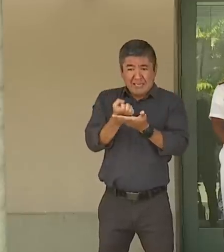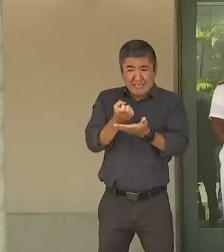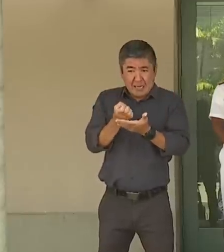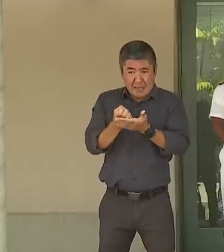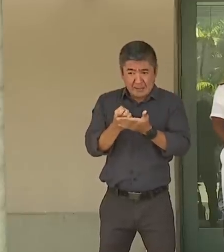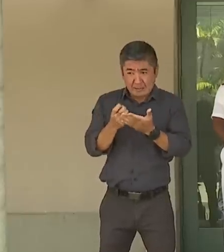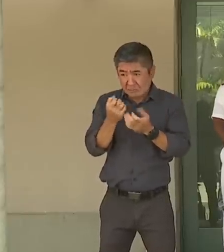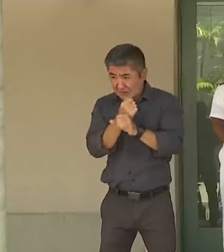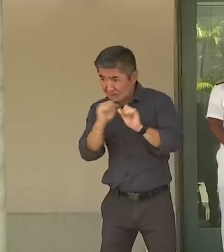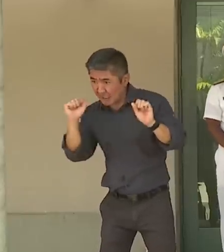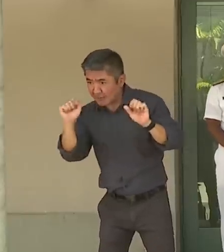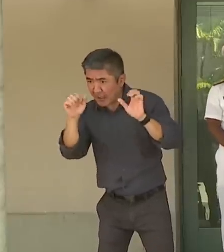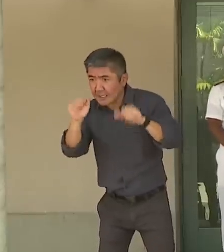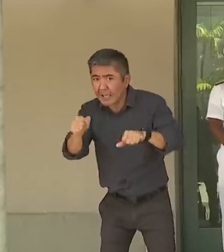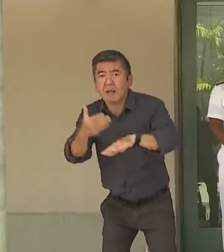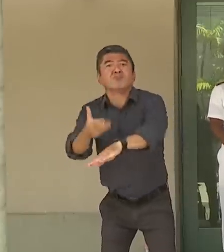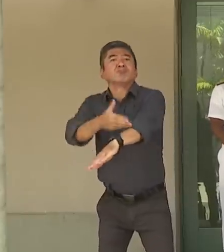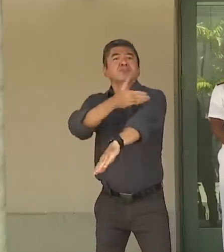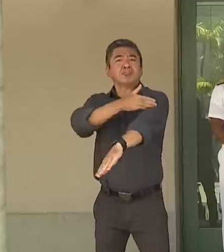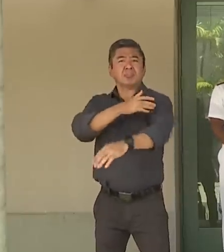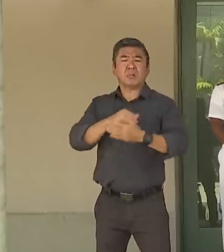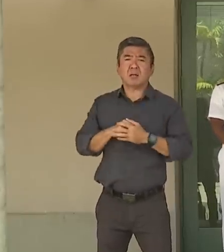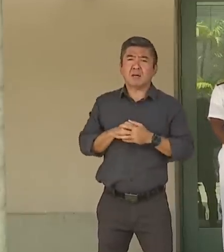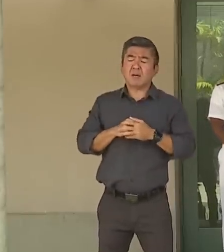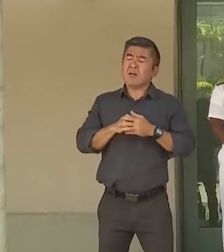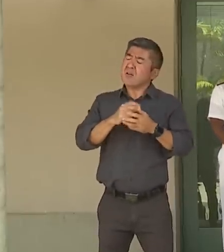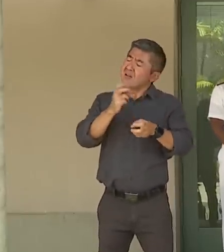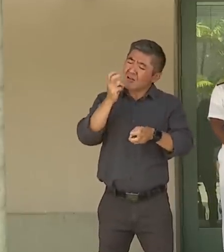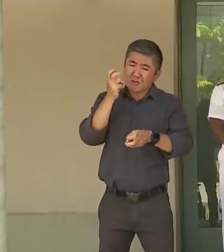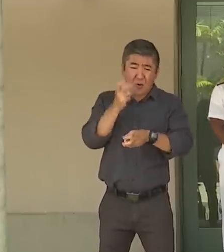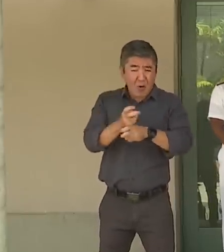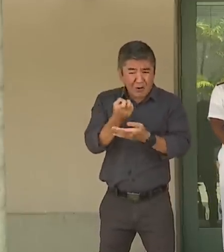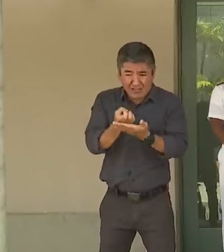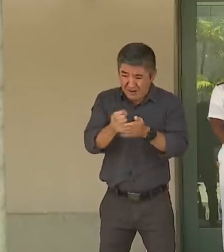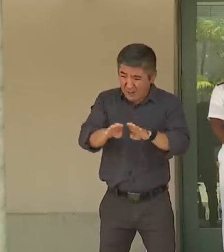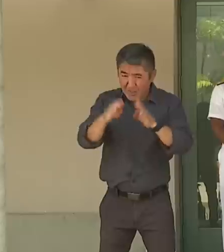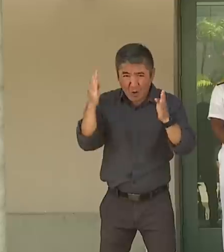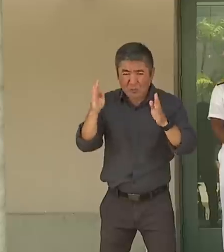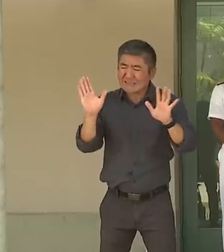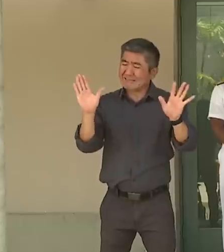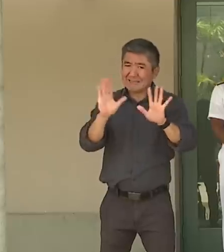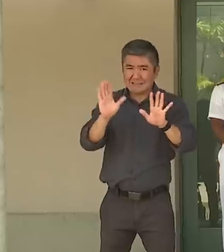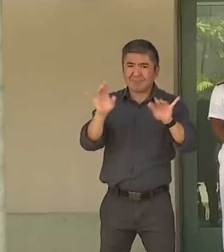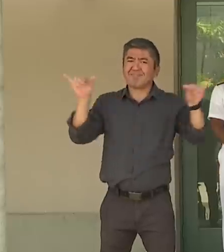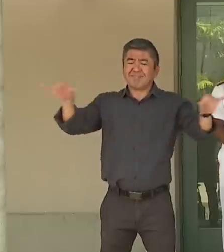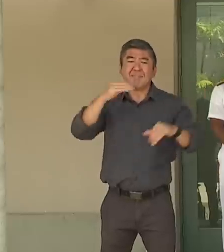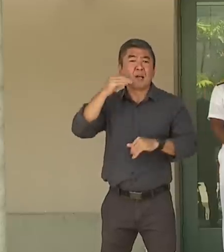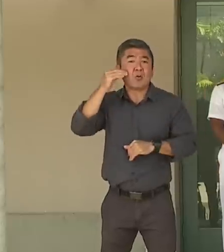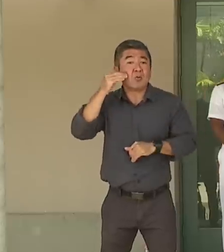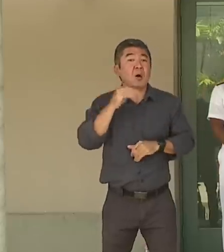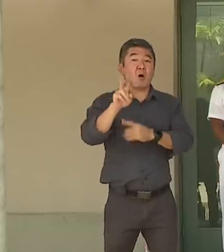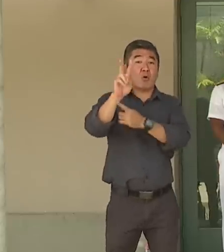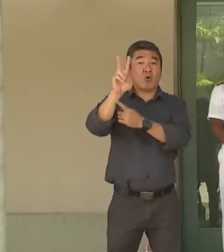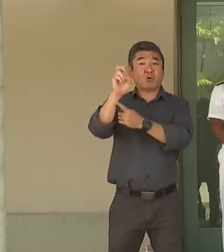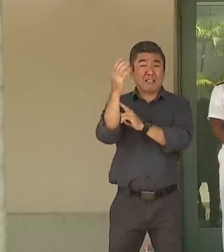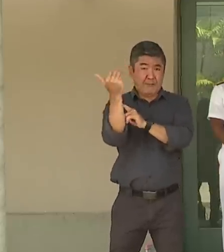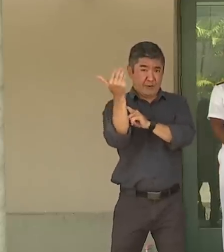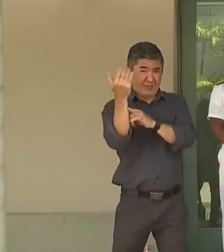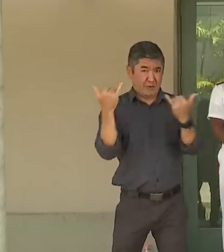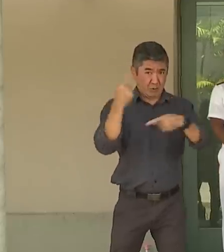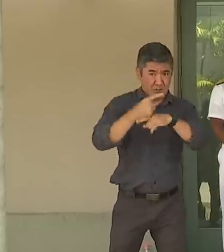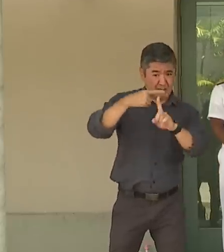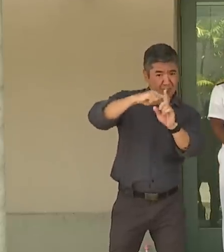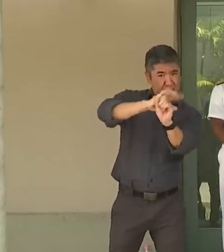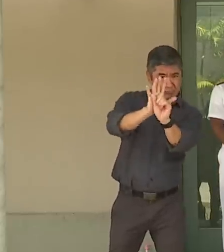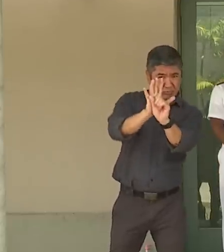And it's difficult. It's difficult without strong orders. So here you go. As of today, 215 cases, 215